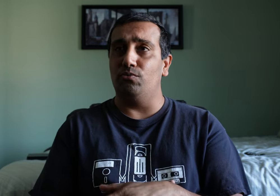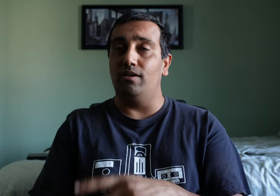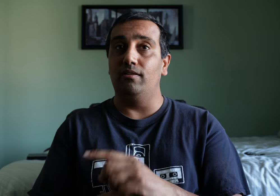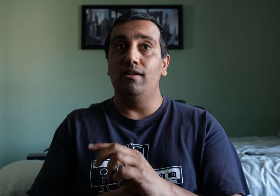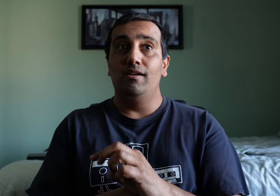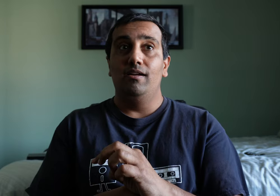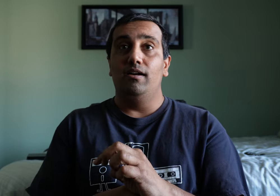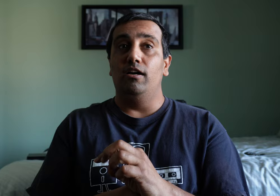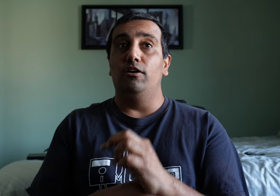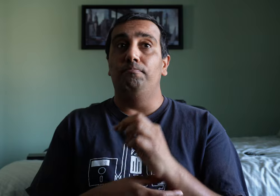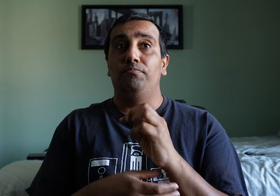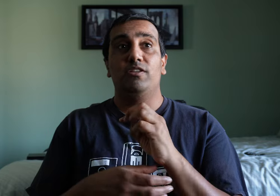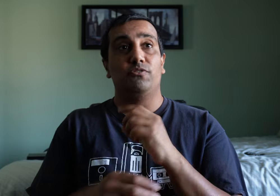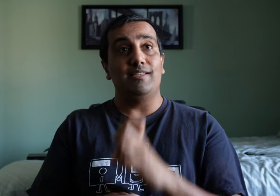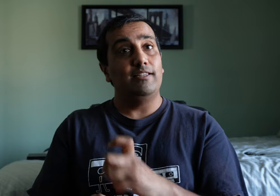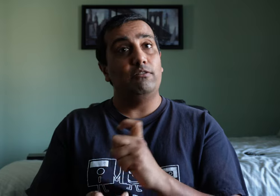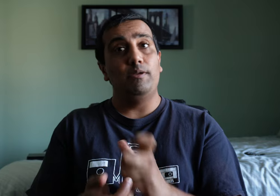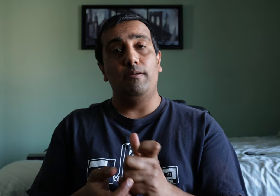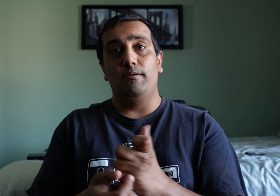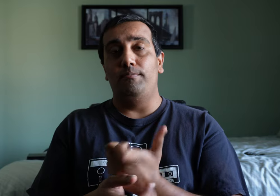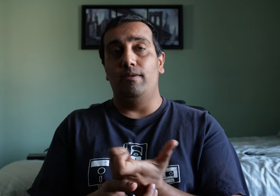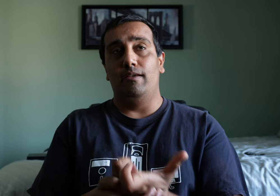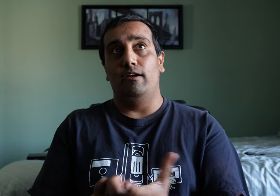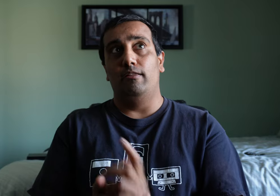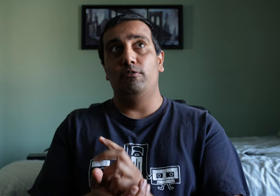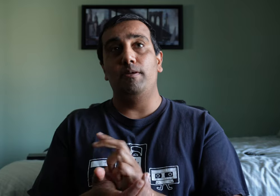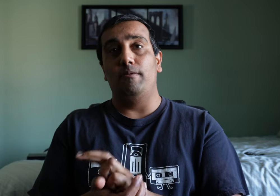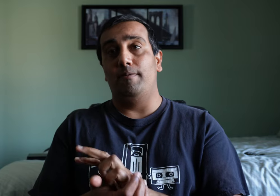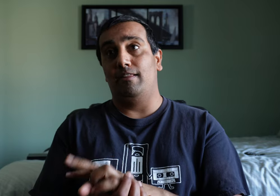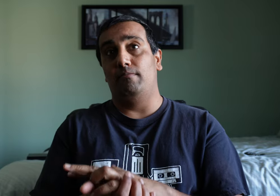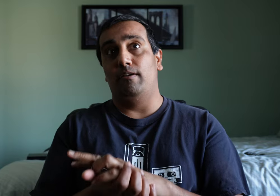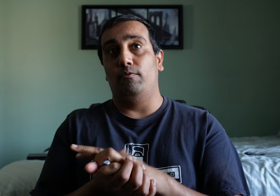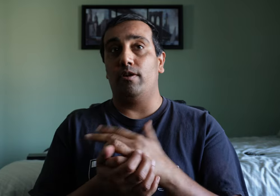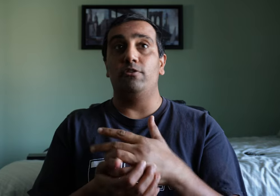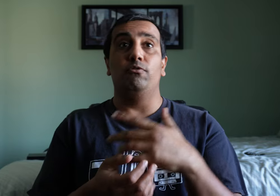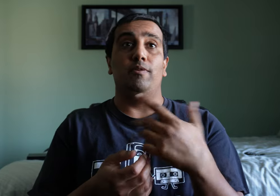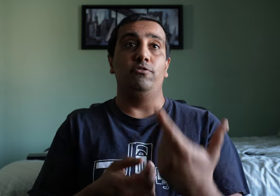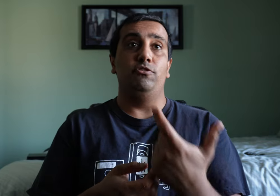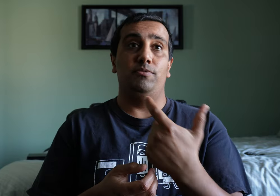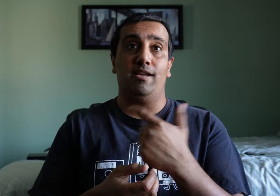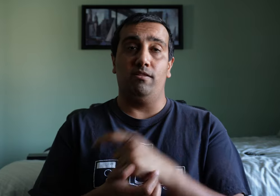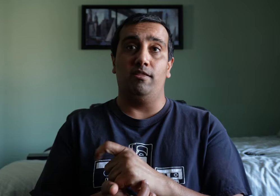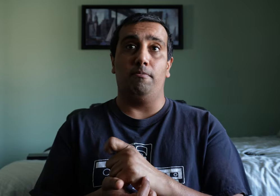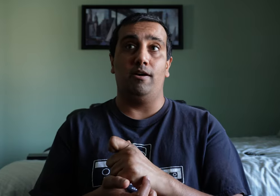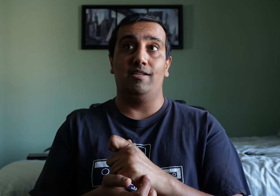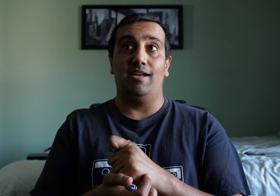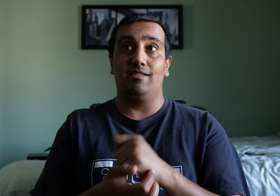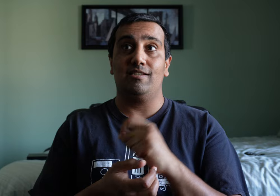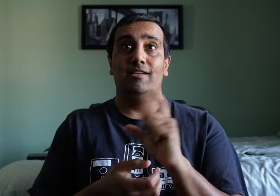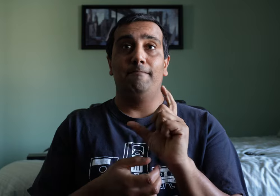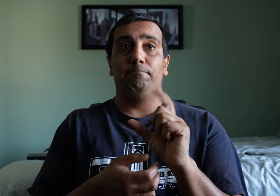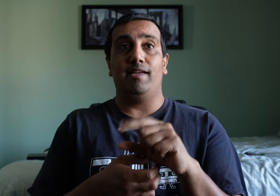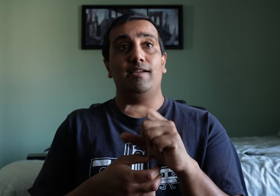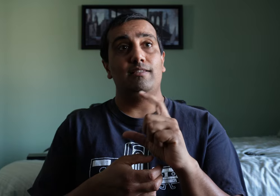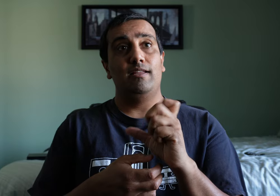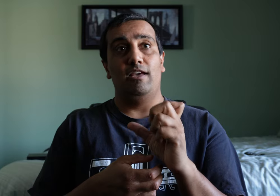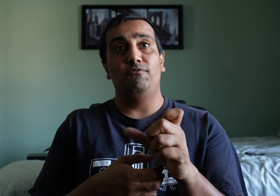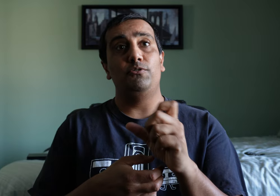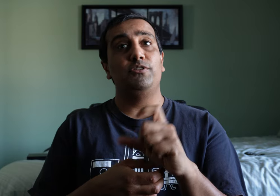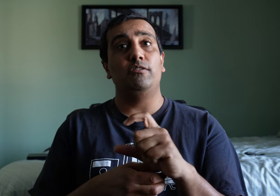well. Um, so that's a little bit, a little bit about my, what I do with my YouTube channel and the podcast. Like I said, HeadphonesNeedle